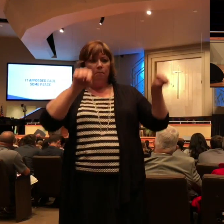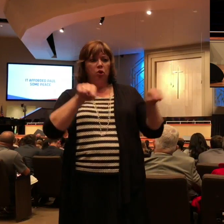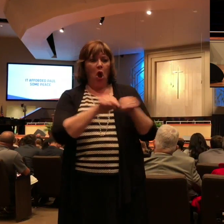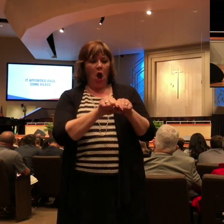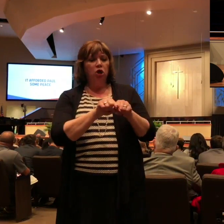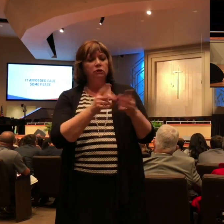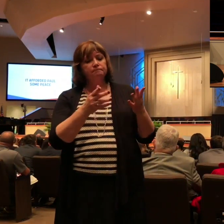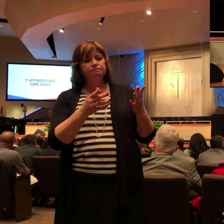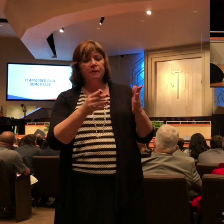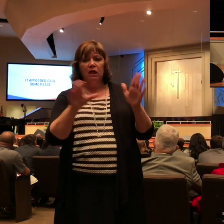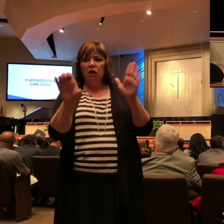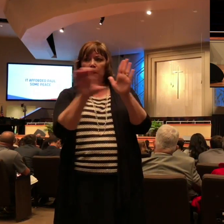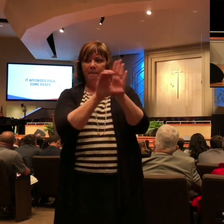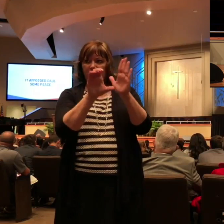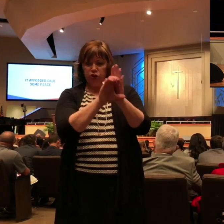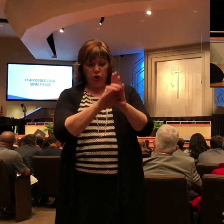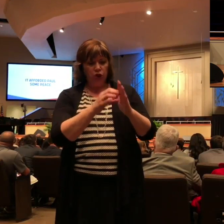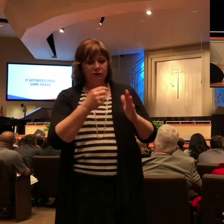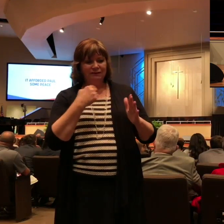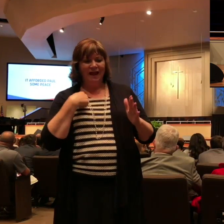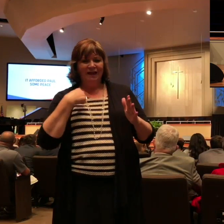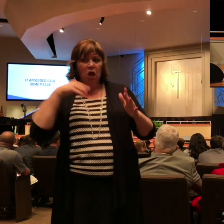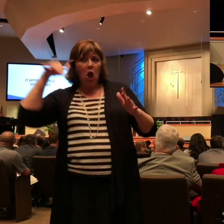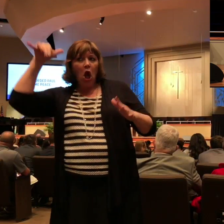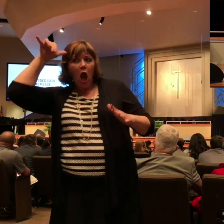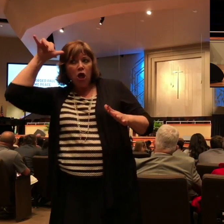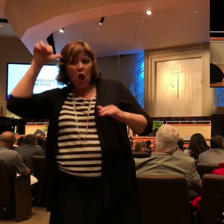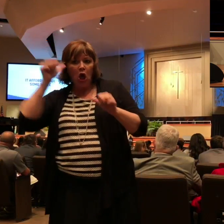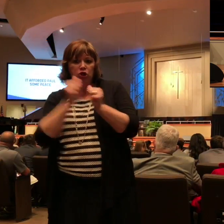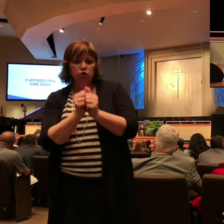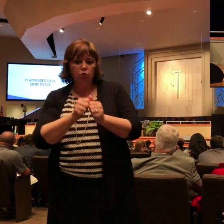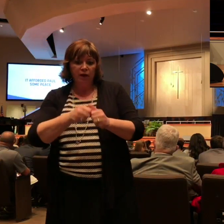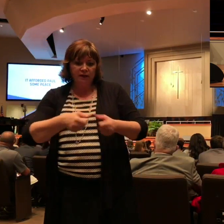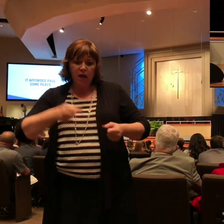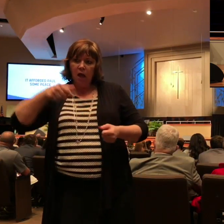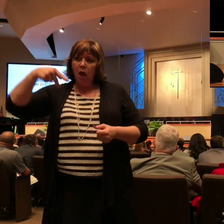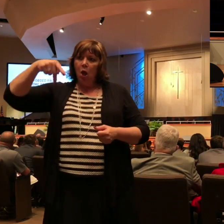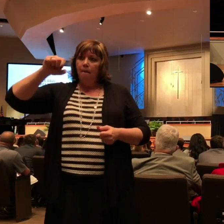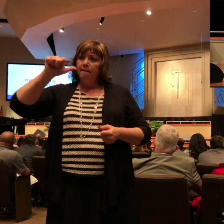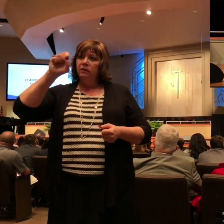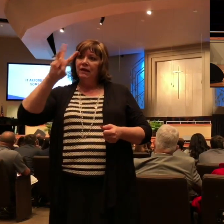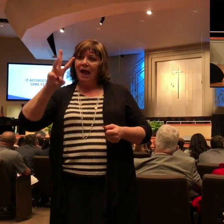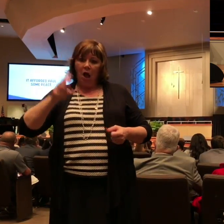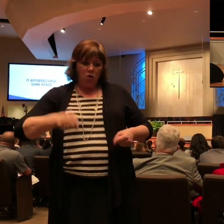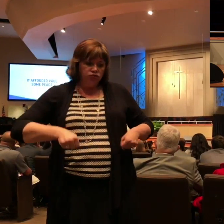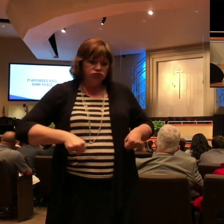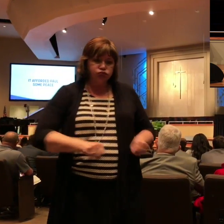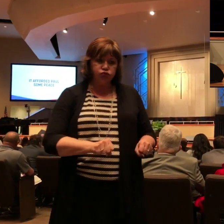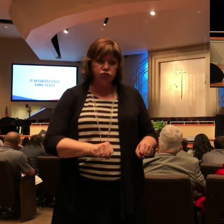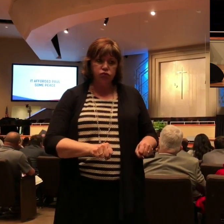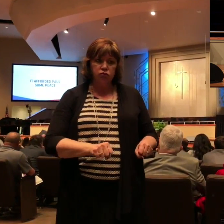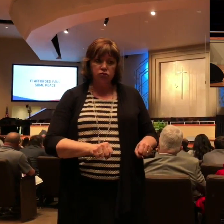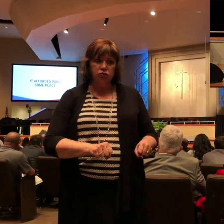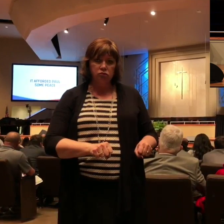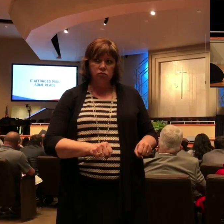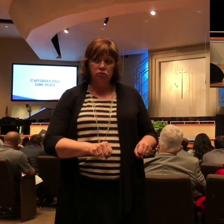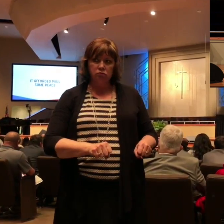underneath that logo in that picture were the words ready for either and that was Paul's motto